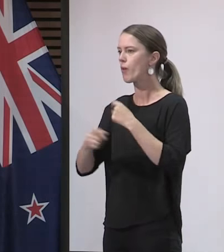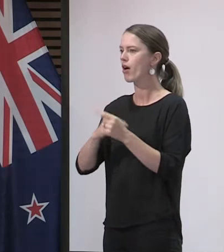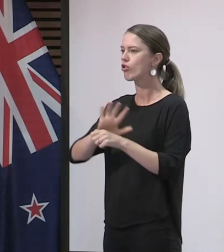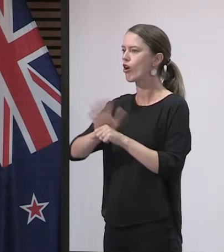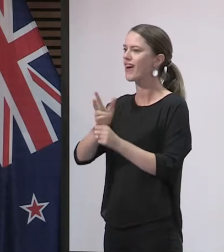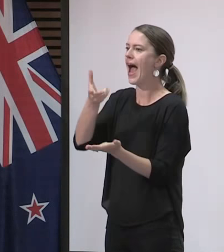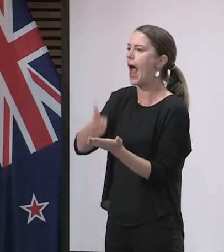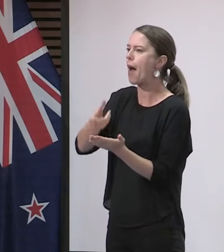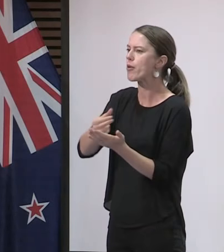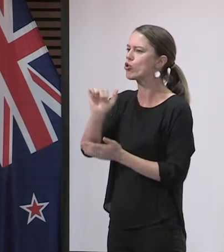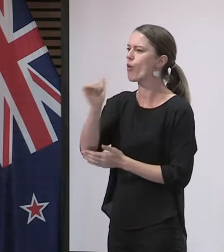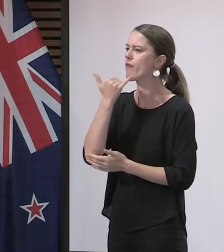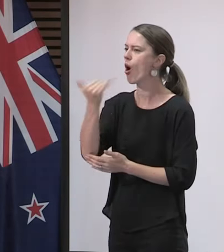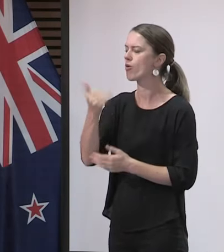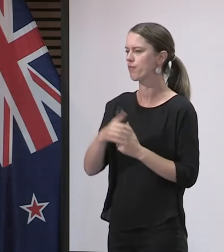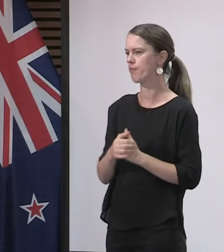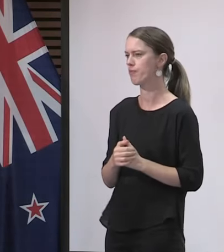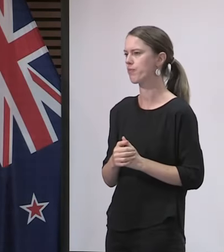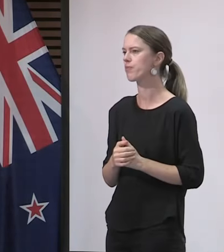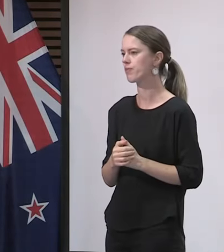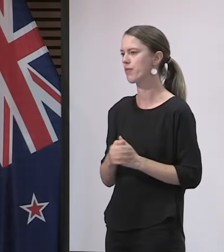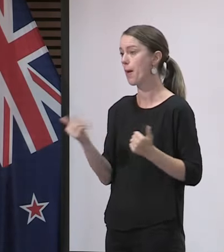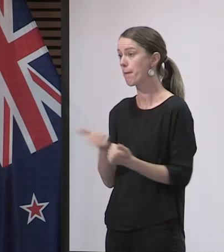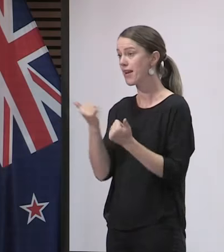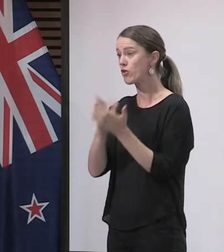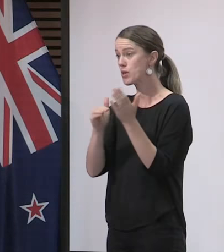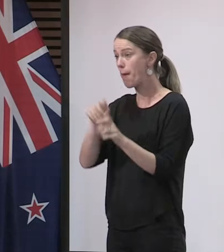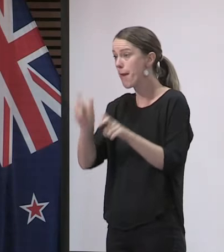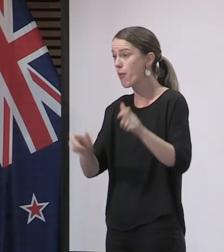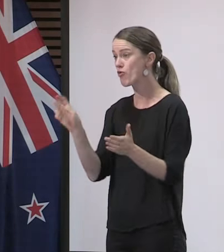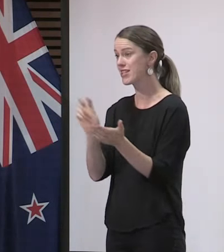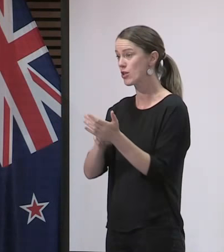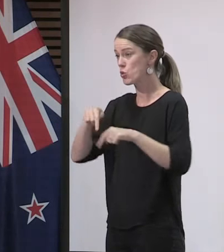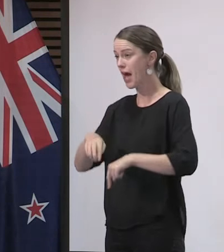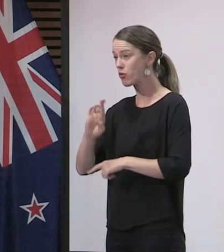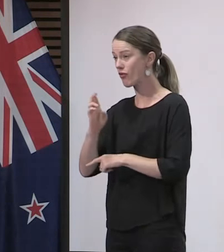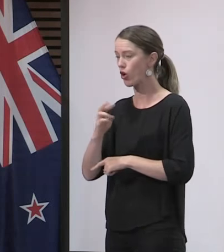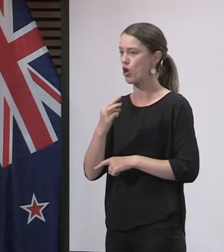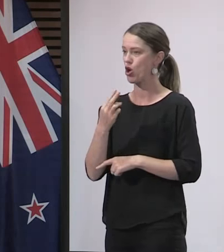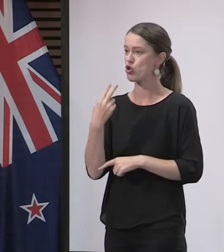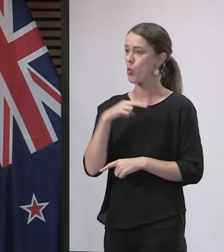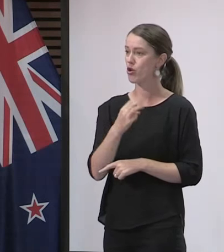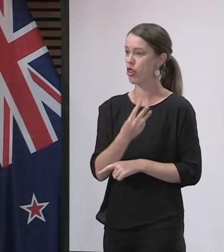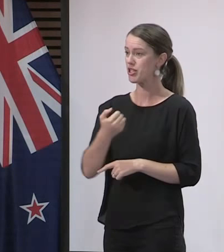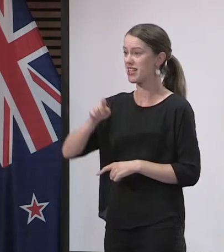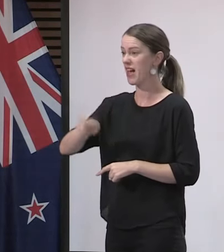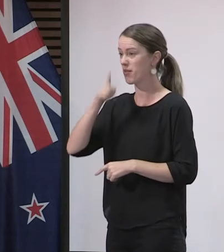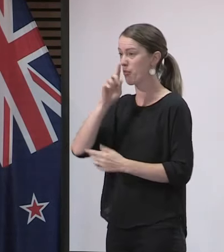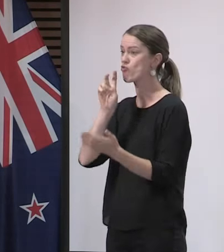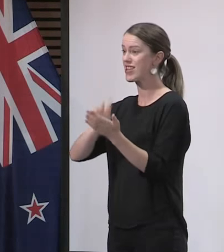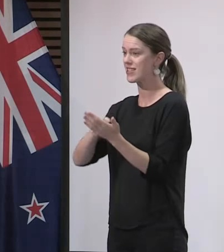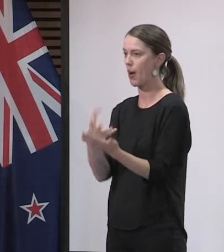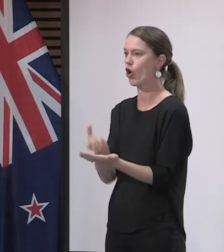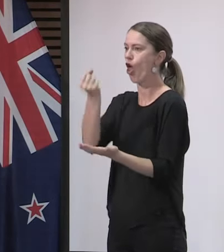Tracer app. We continue to be encouraged by the number of Kiwis who have registered as at midday today 236,000 registrations